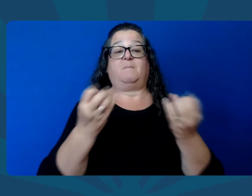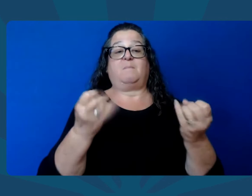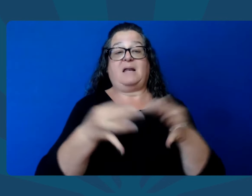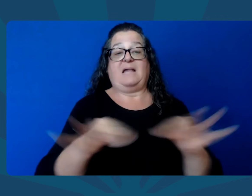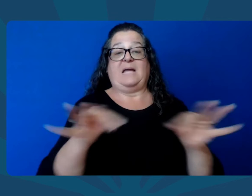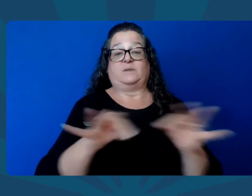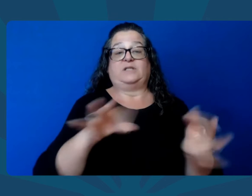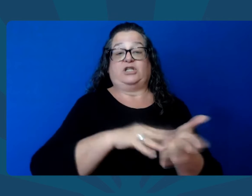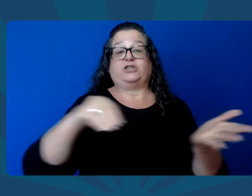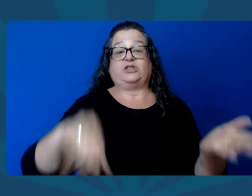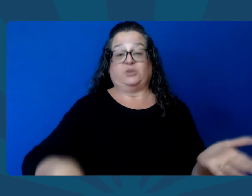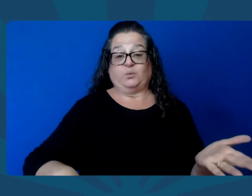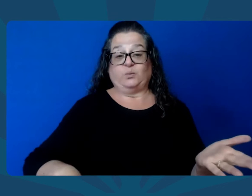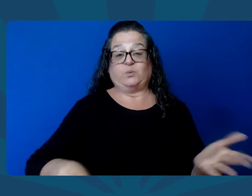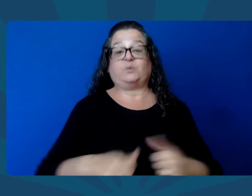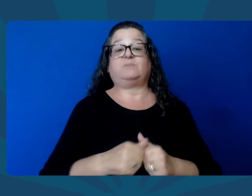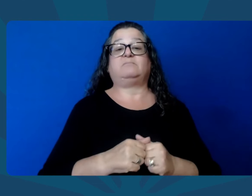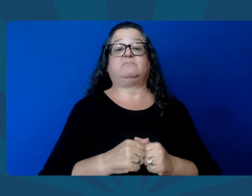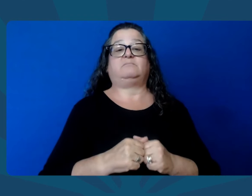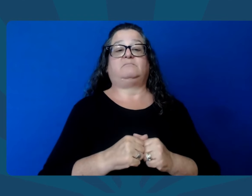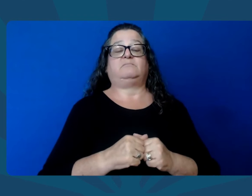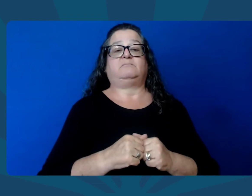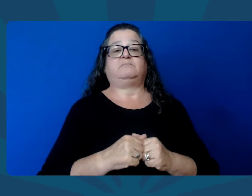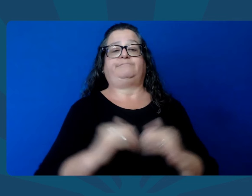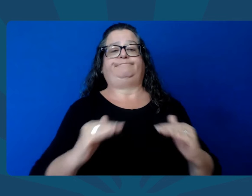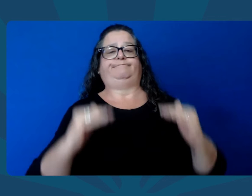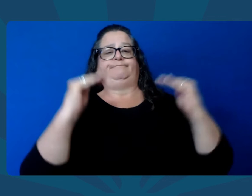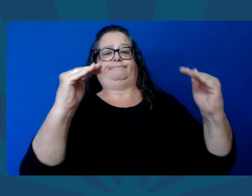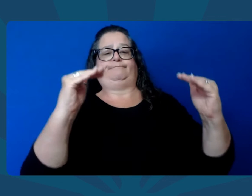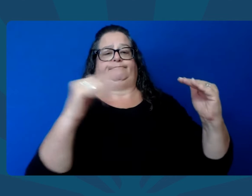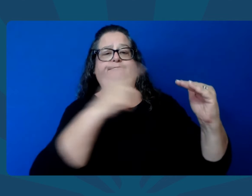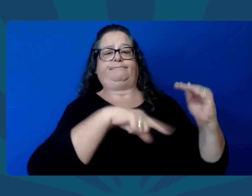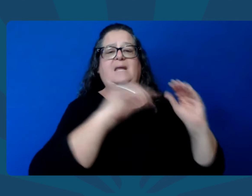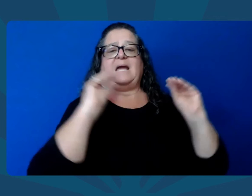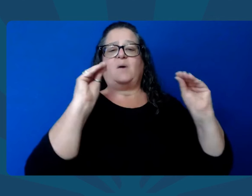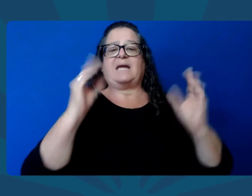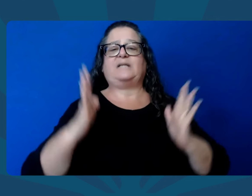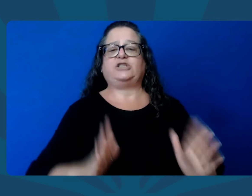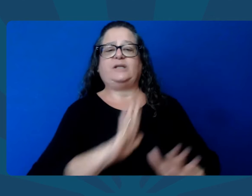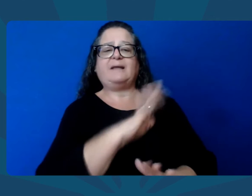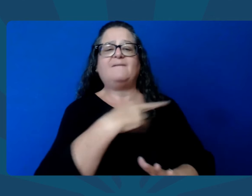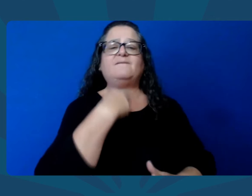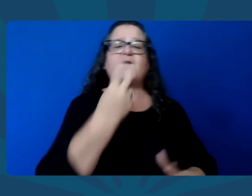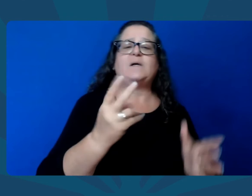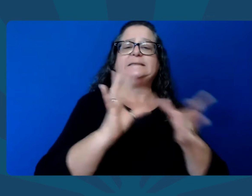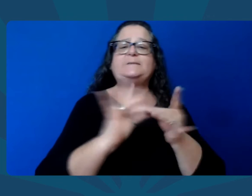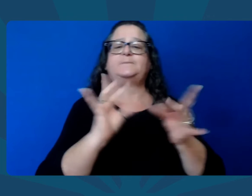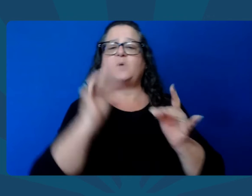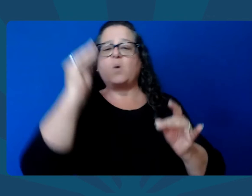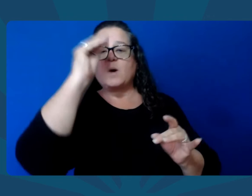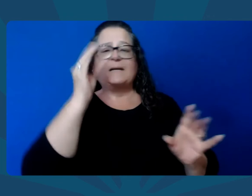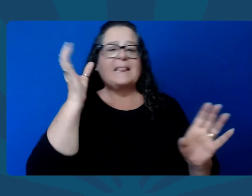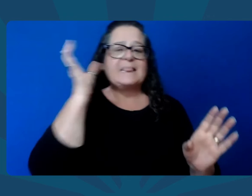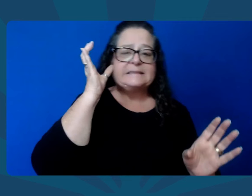and elevating the voices of our state's phenomenal educators.